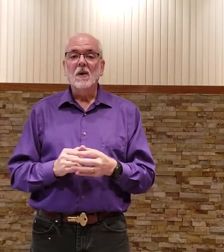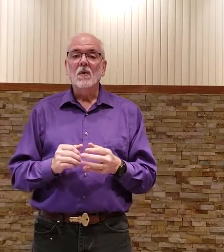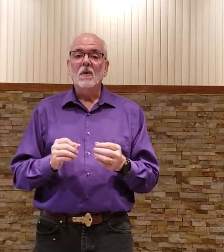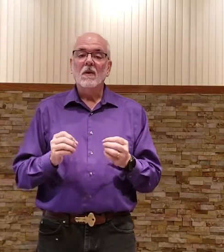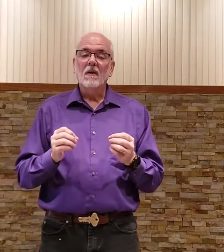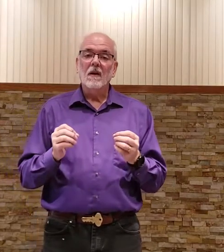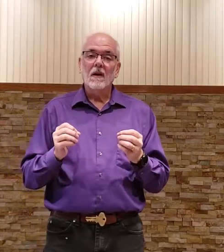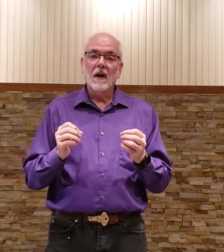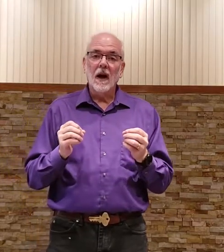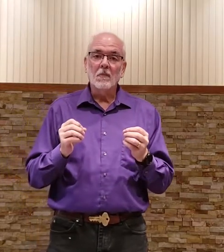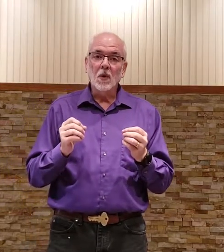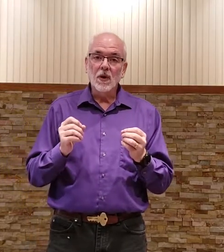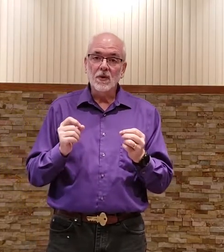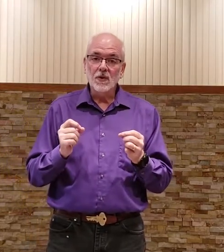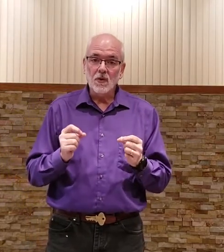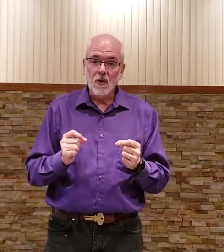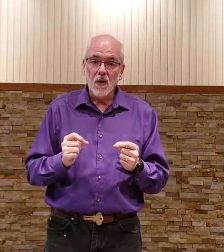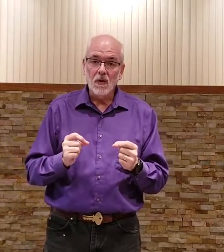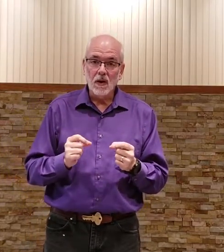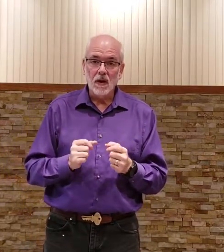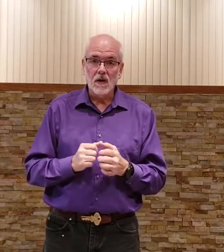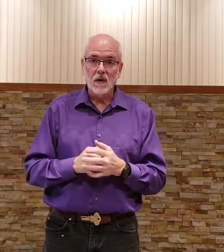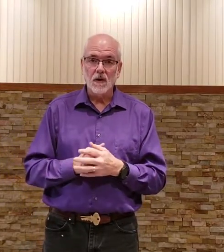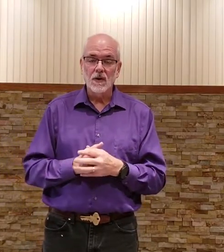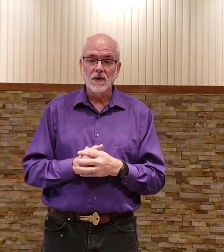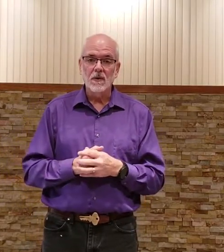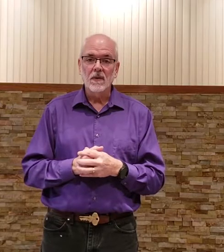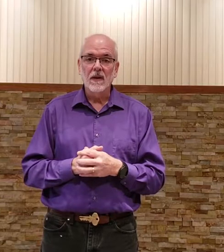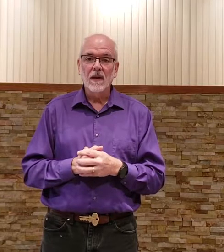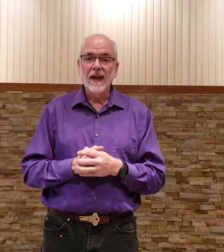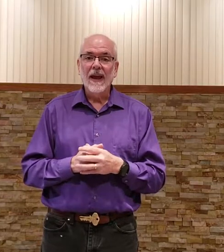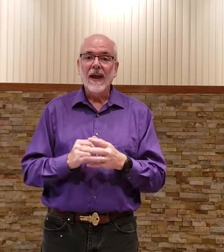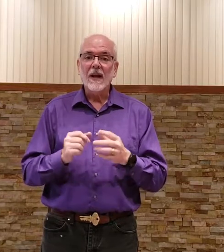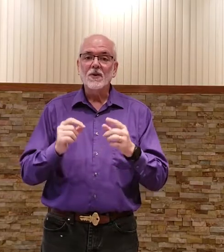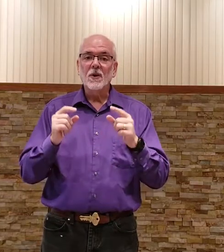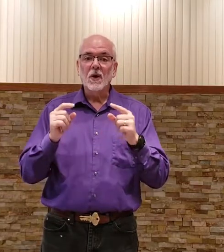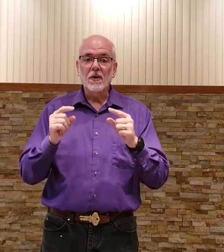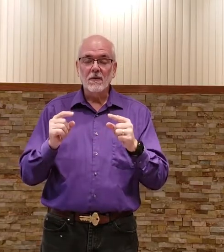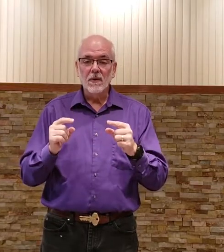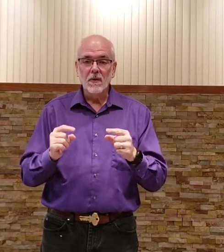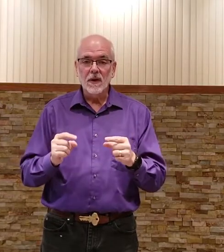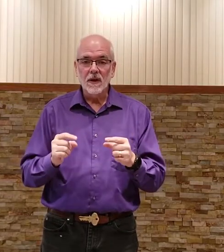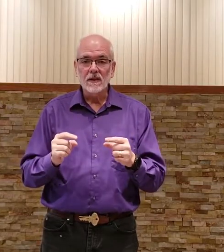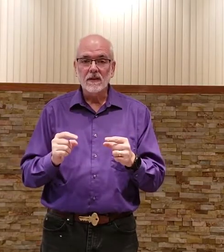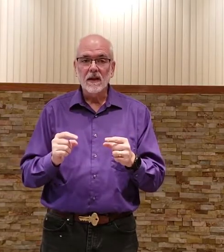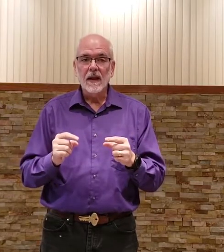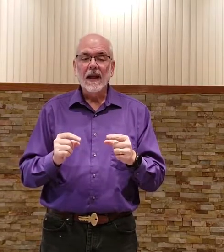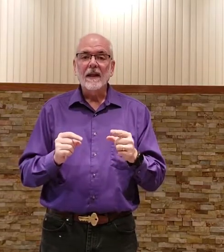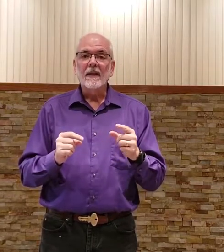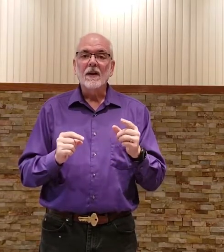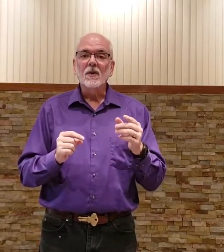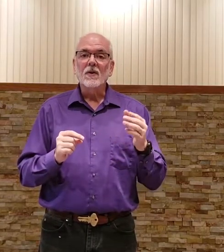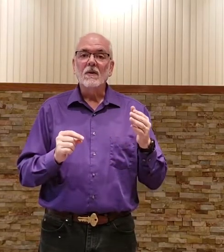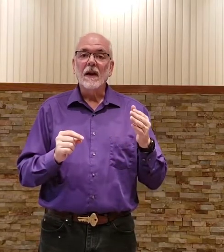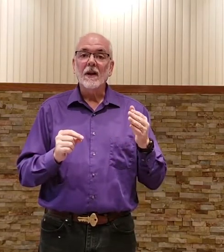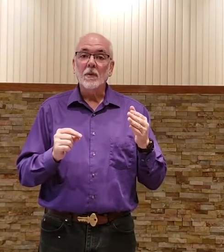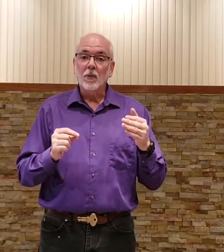so I'm going to strongly encourage you as you go through this that you and you're